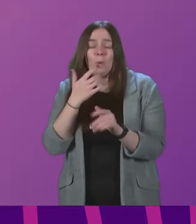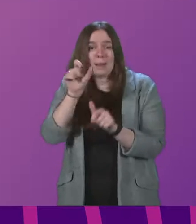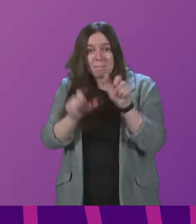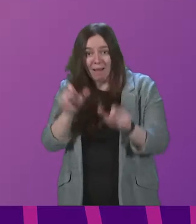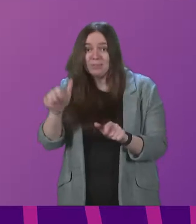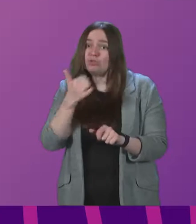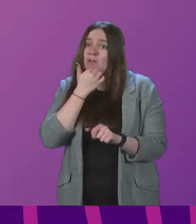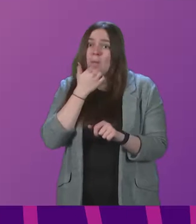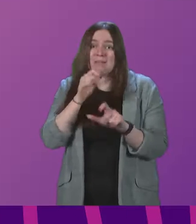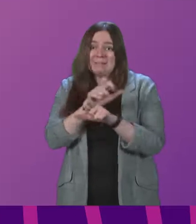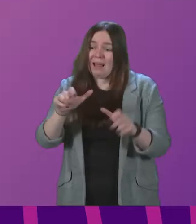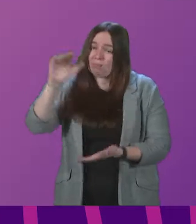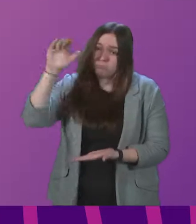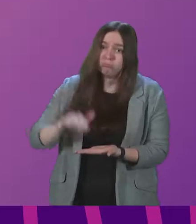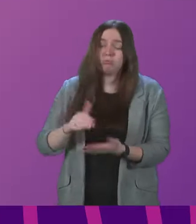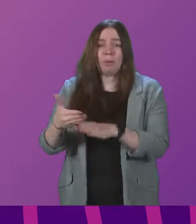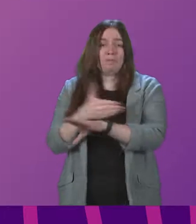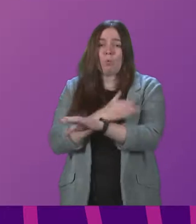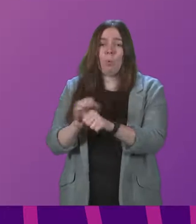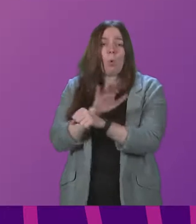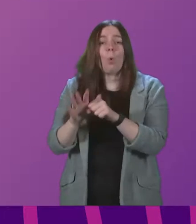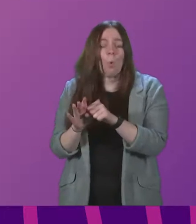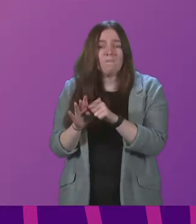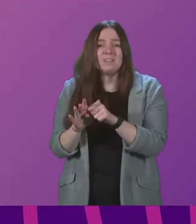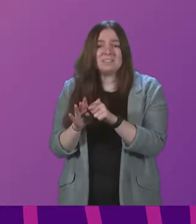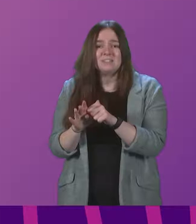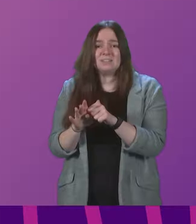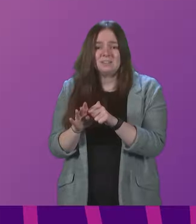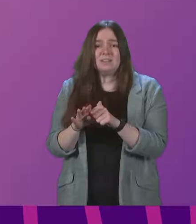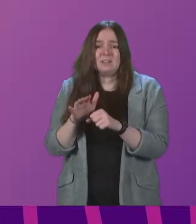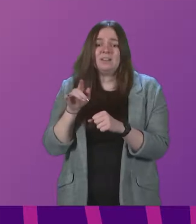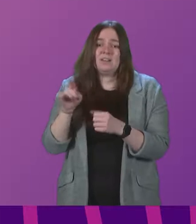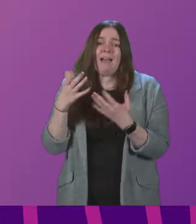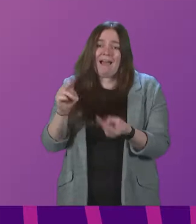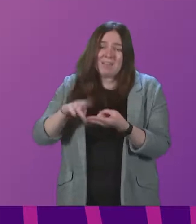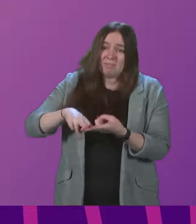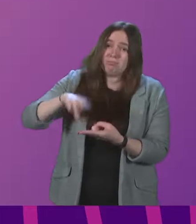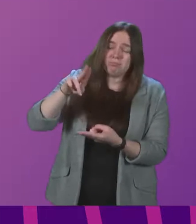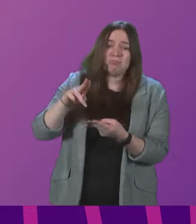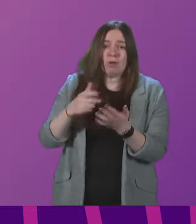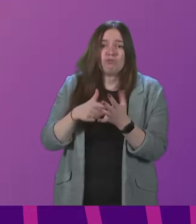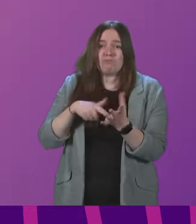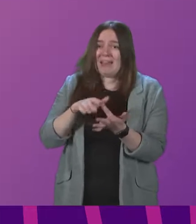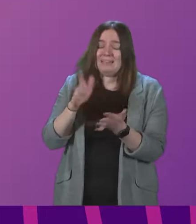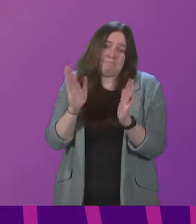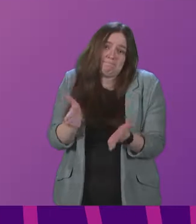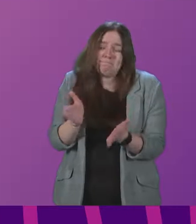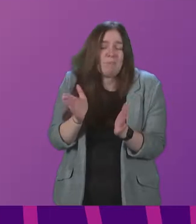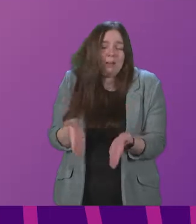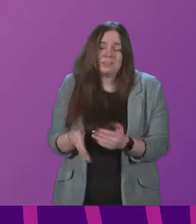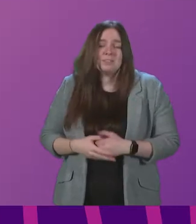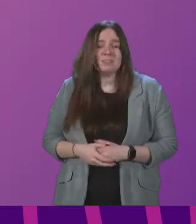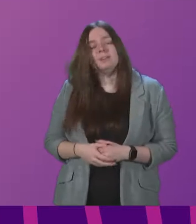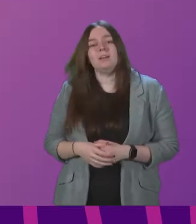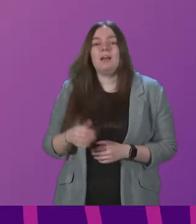numbers remain well below pre-COVID levels. Fiscal prudence makes an inflationary fare increase, unfortunately, necessary. Now, hear